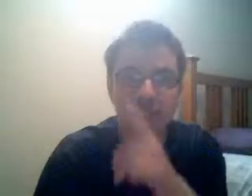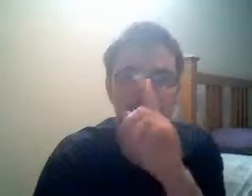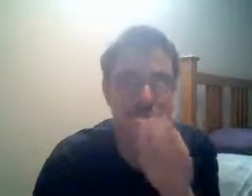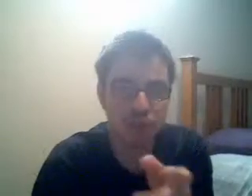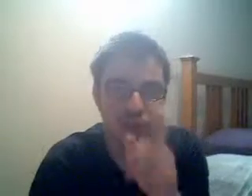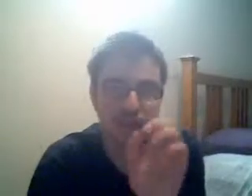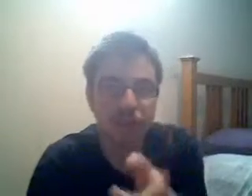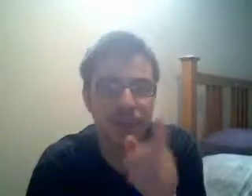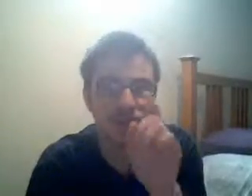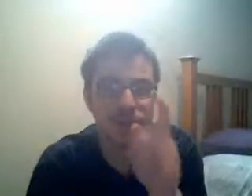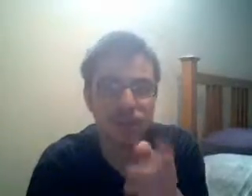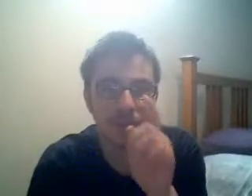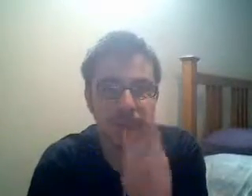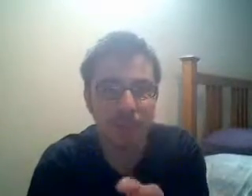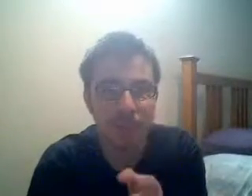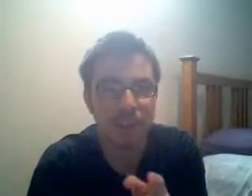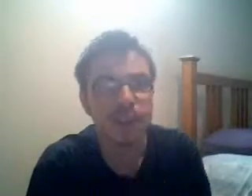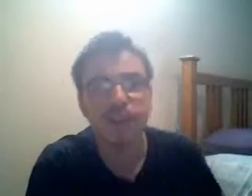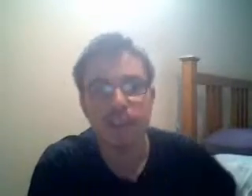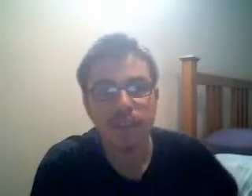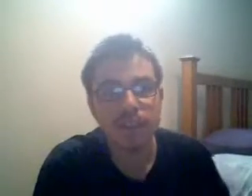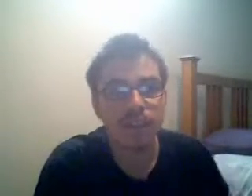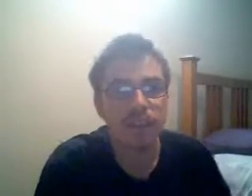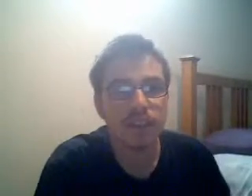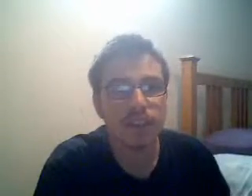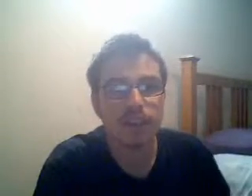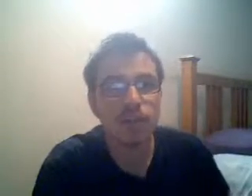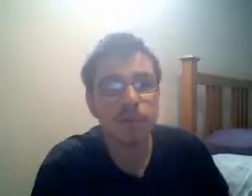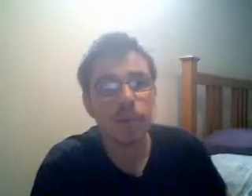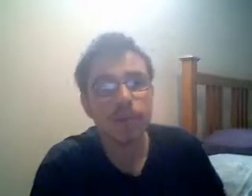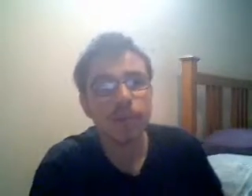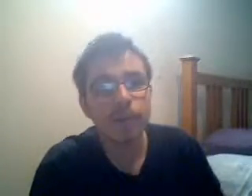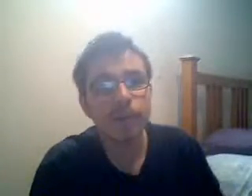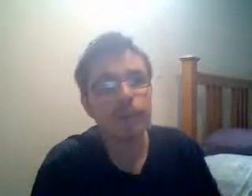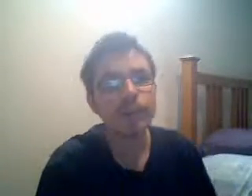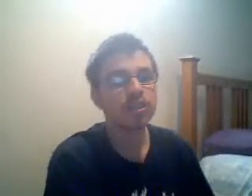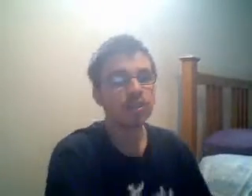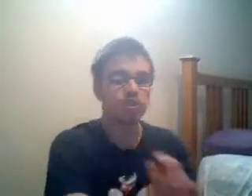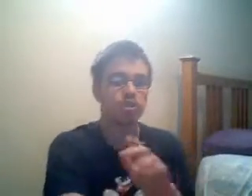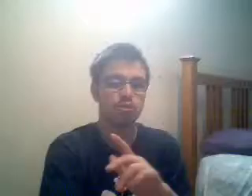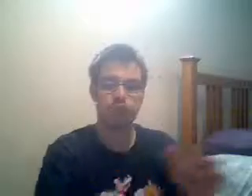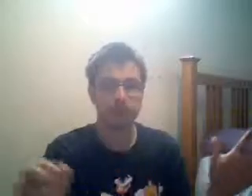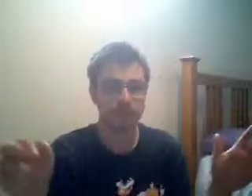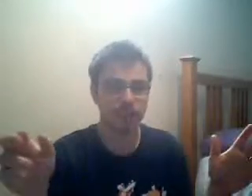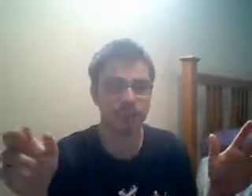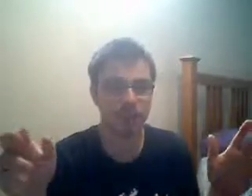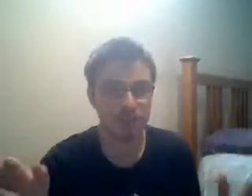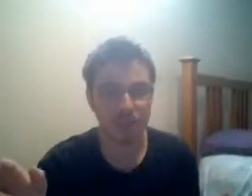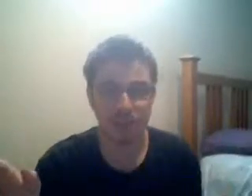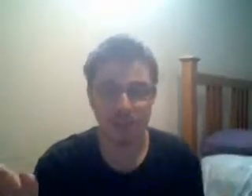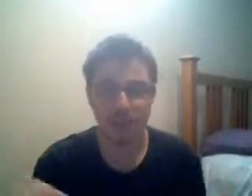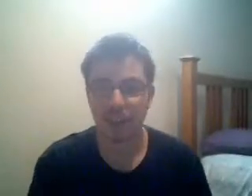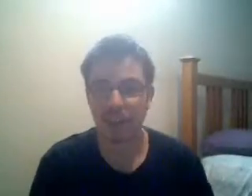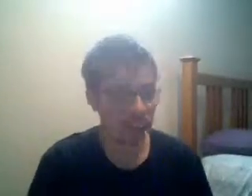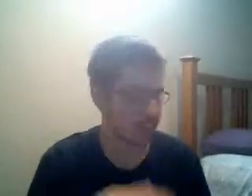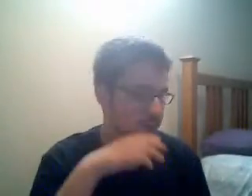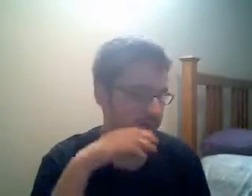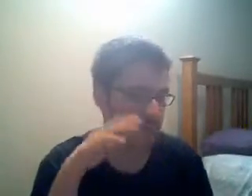it's gonna be on Super Battles Arena 1. Super Mario Arena 1? Crap is gonna get real. I'm gonna get even